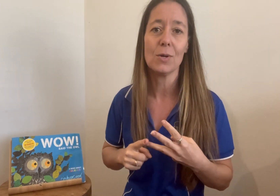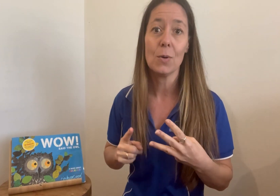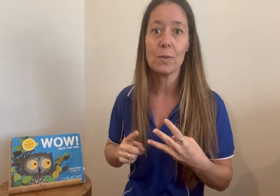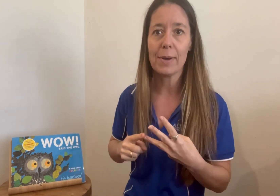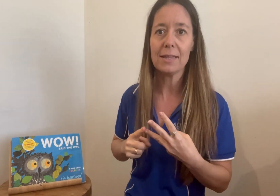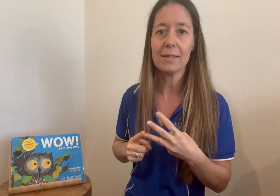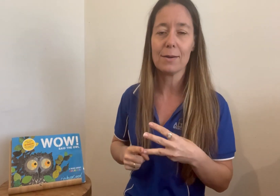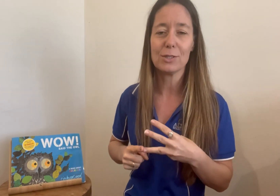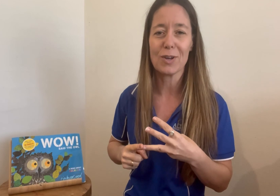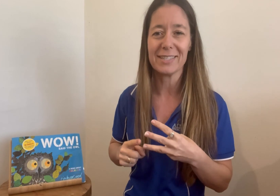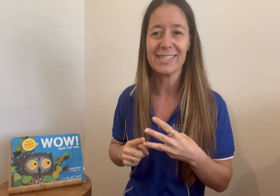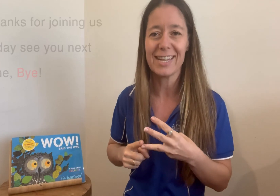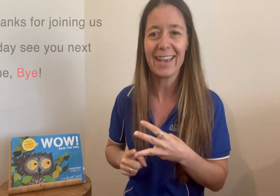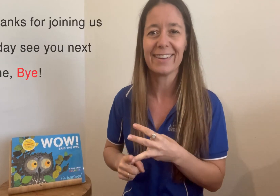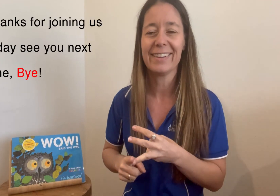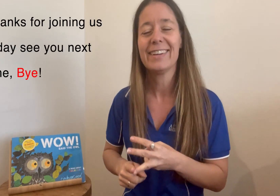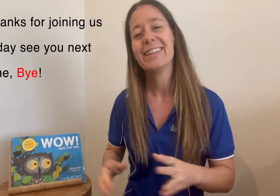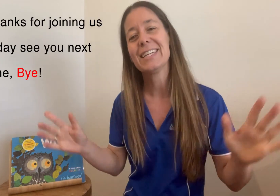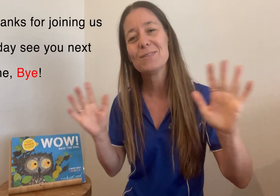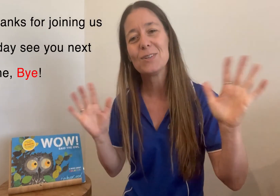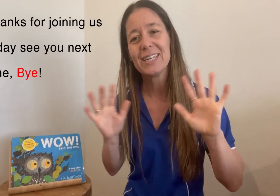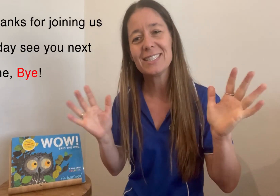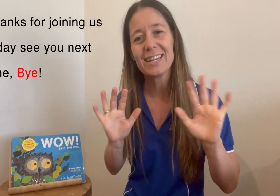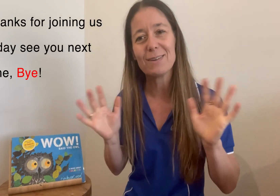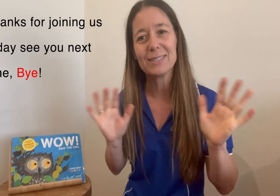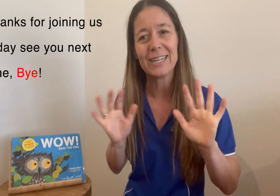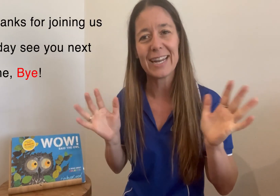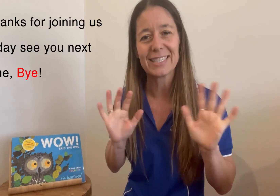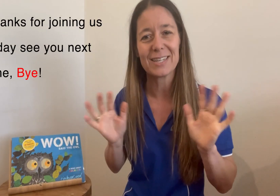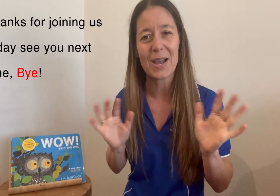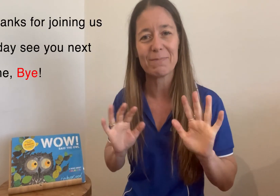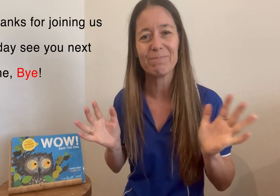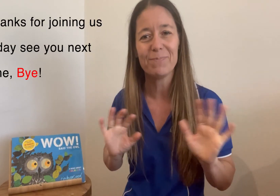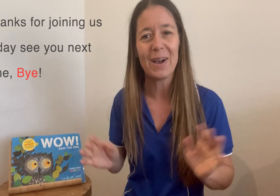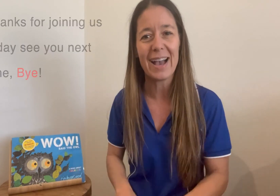Well, the main thing that we're trying to share. Thanks for joining us today. We'll see you next time. Bye.